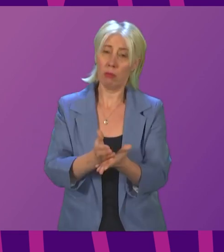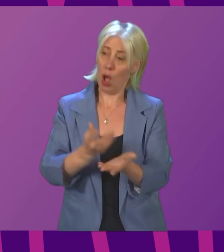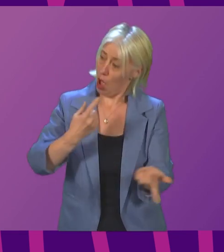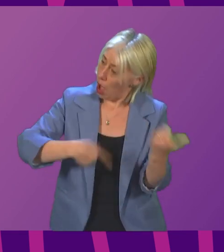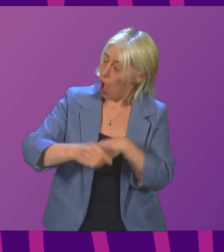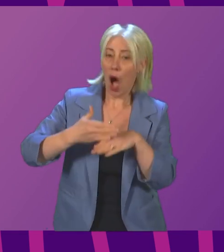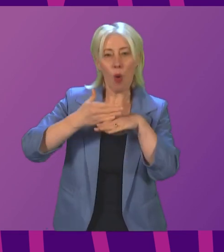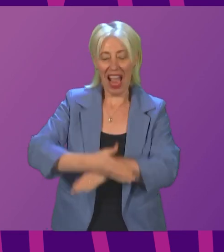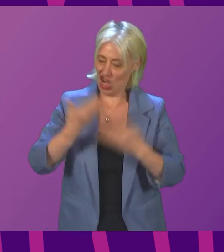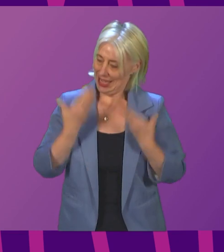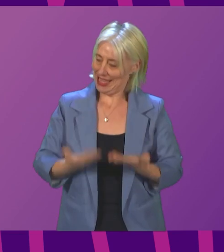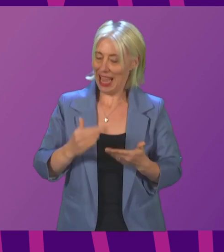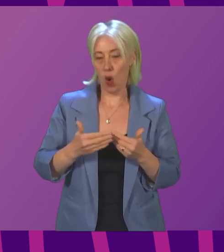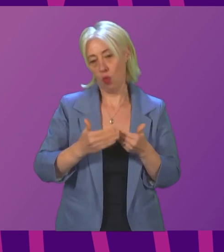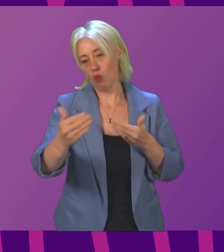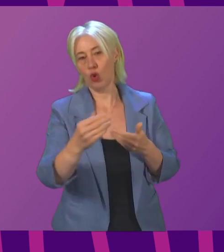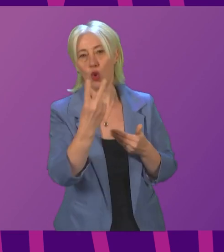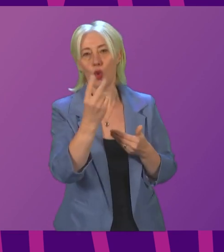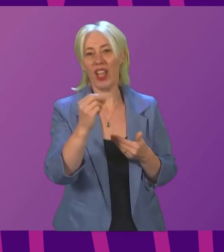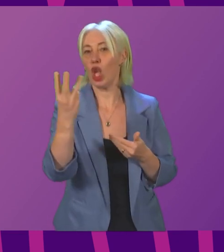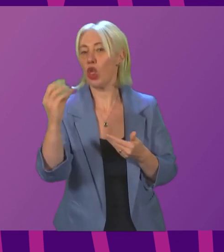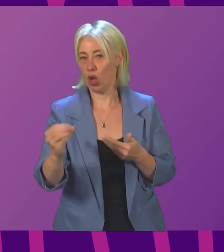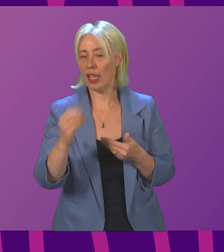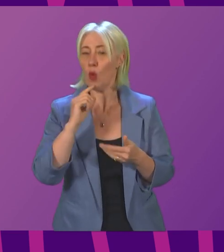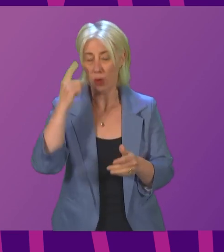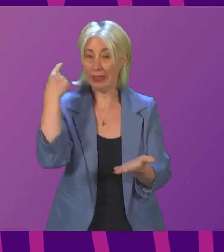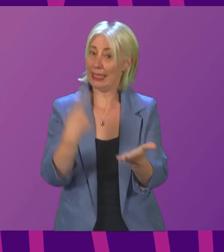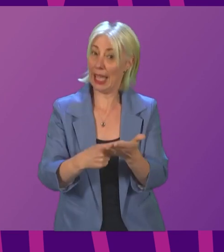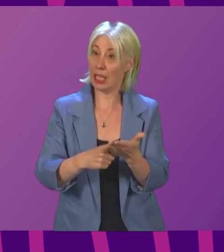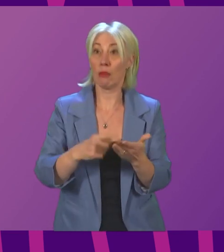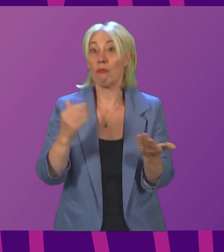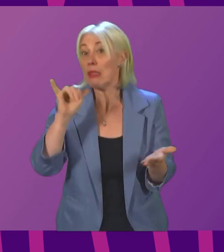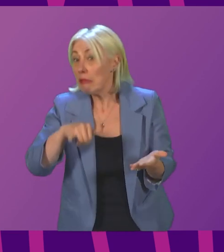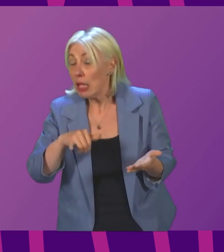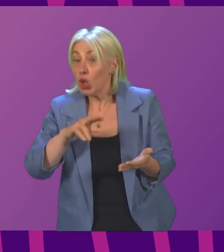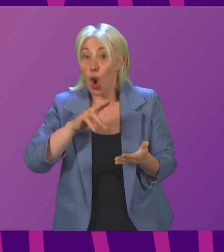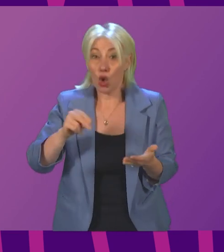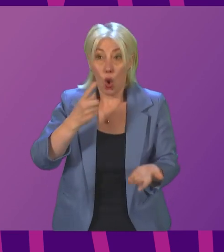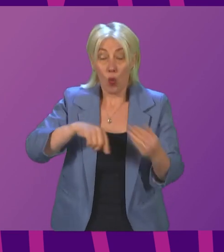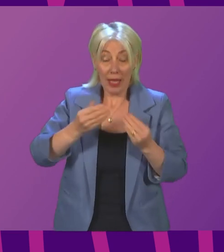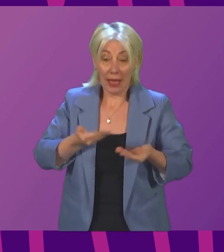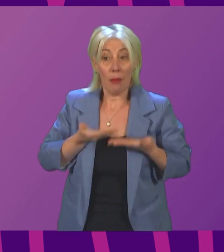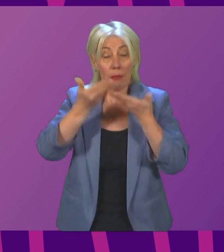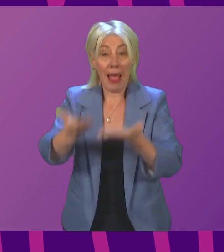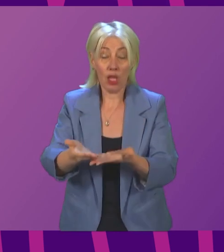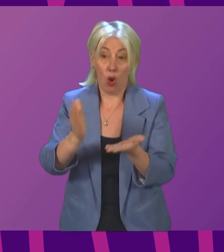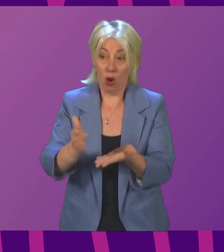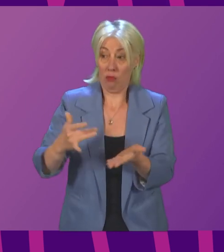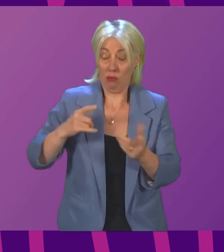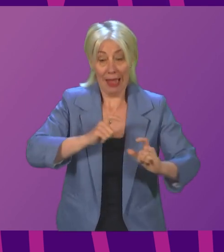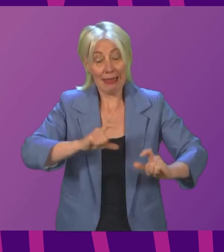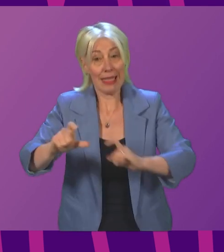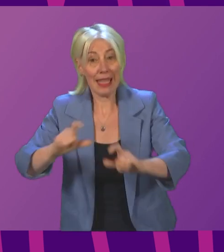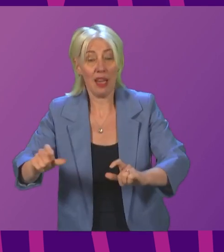we take between now and 2030 that will determine whether or not we bequeath a sustainable and habitable planet